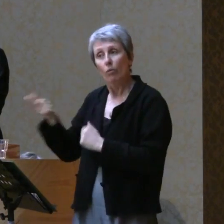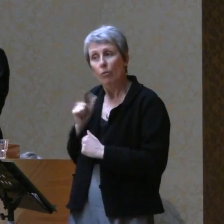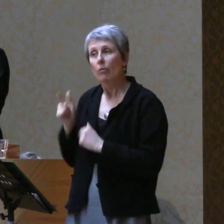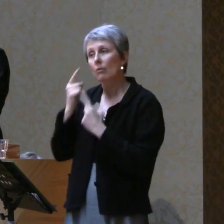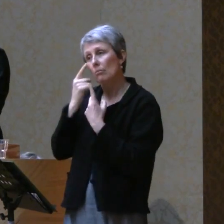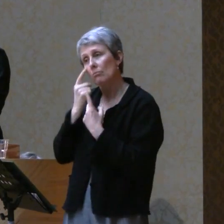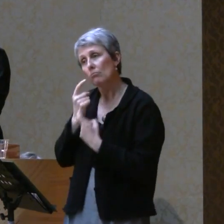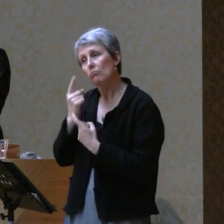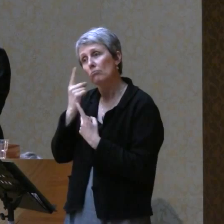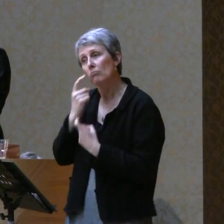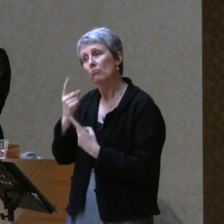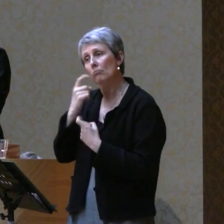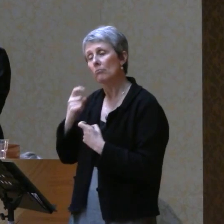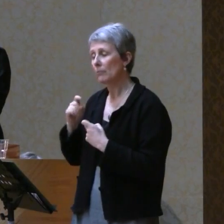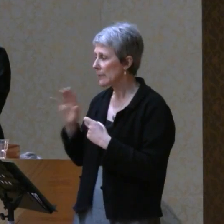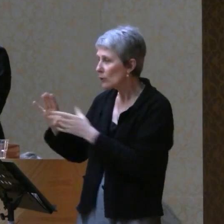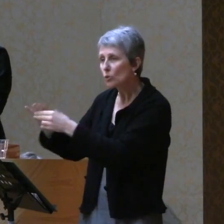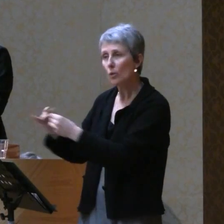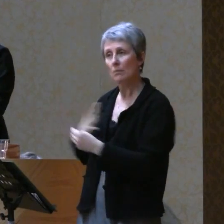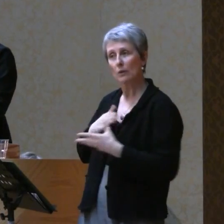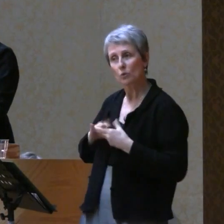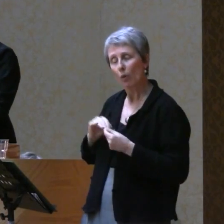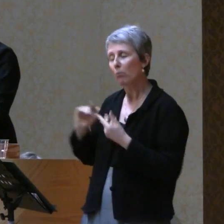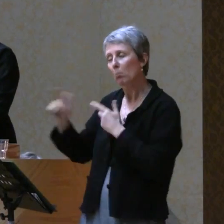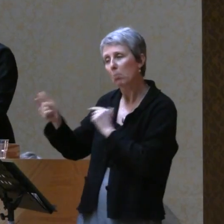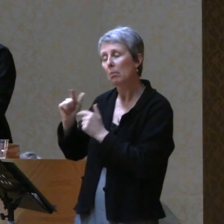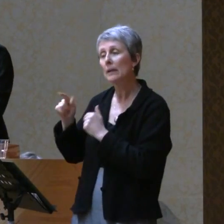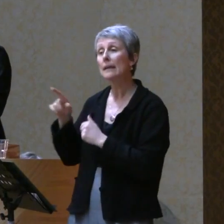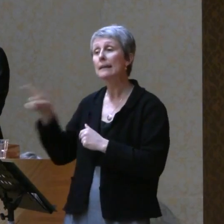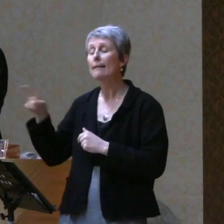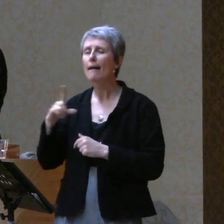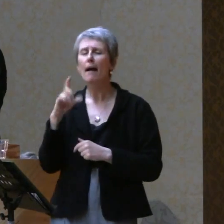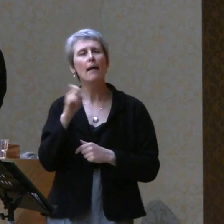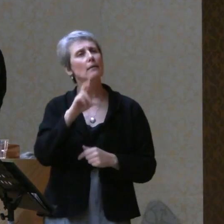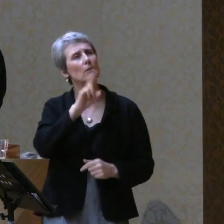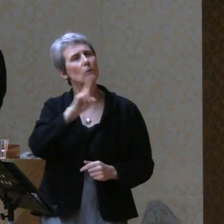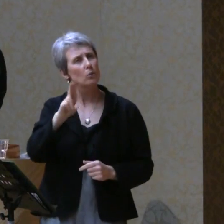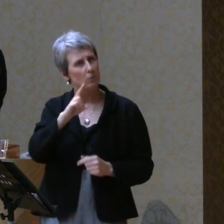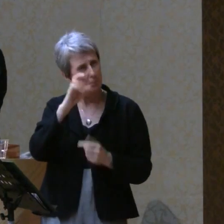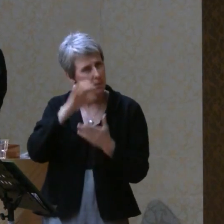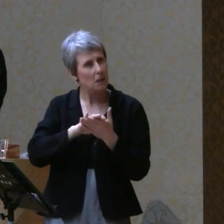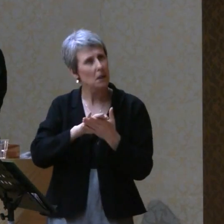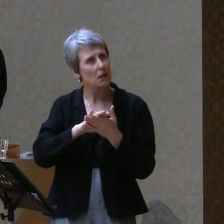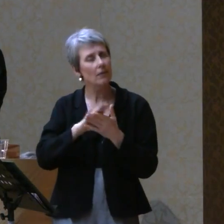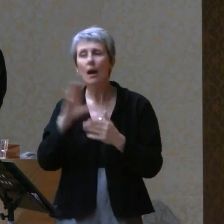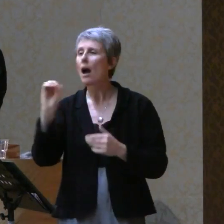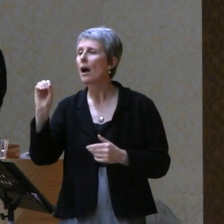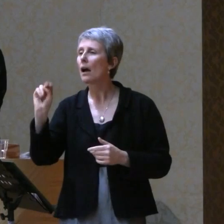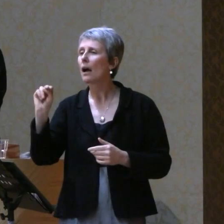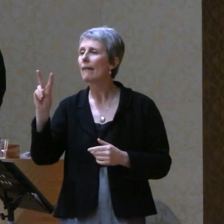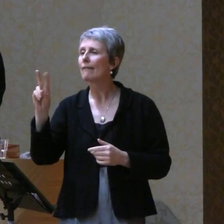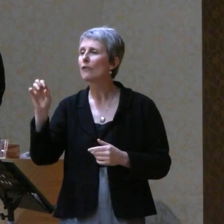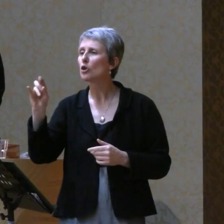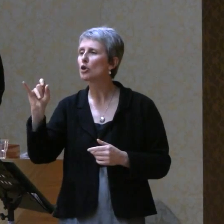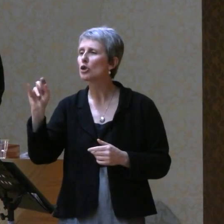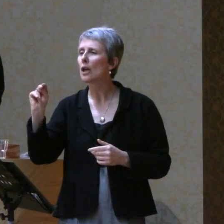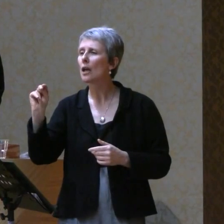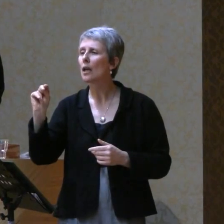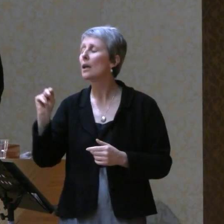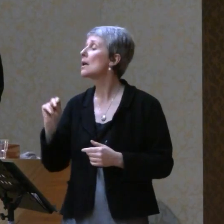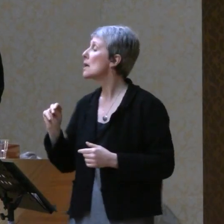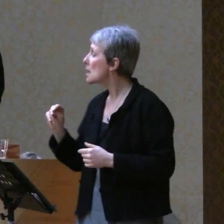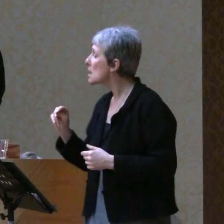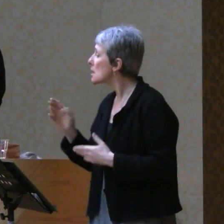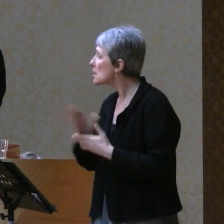throughout the telling. He asked if Unitarian Universalists believed in conversion. Some.